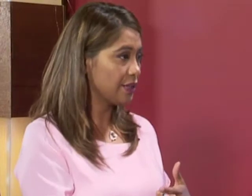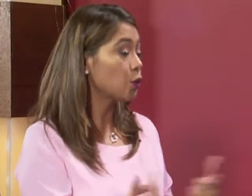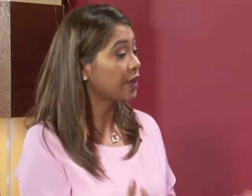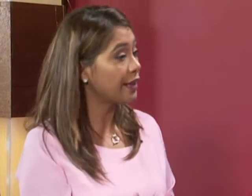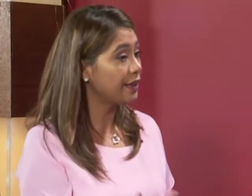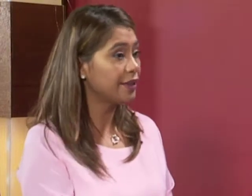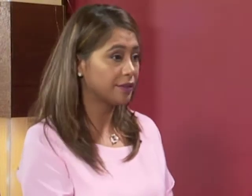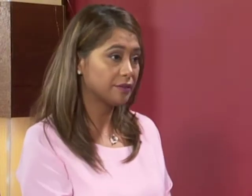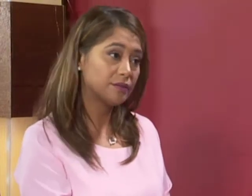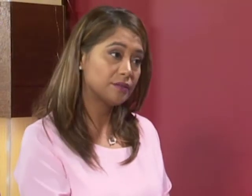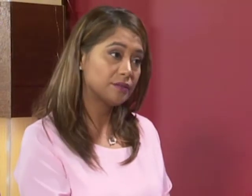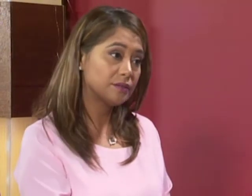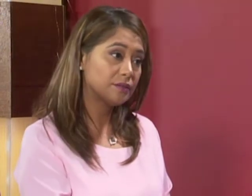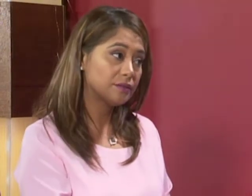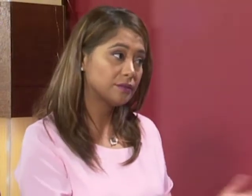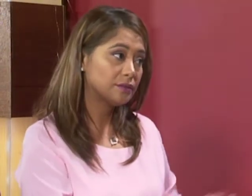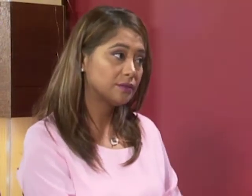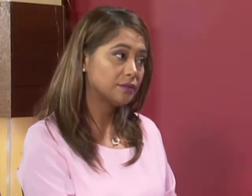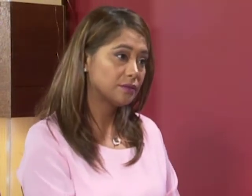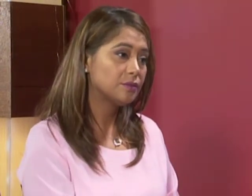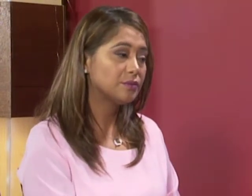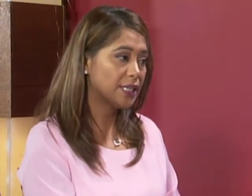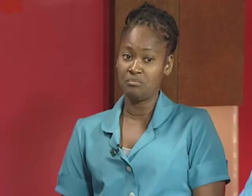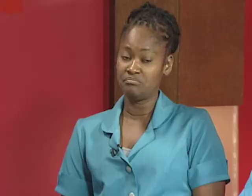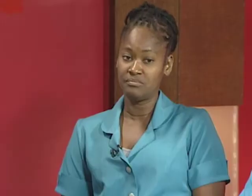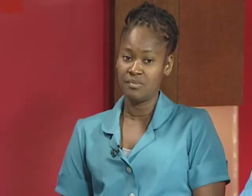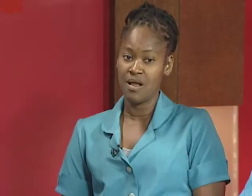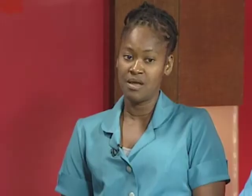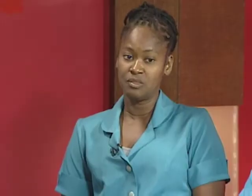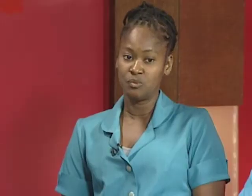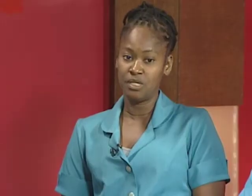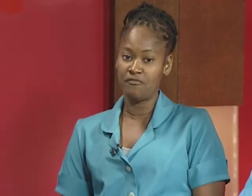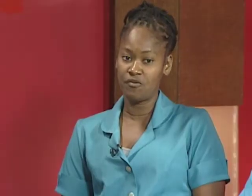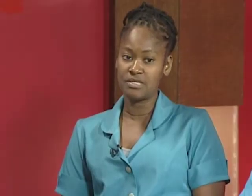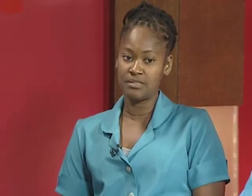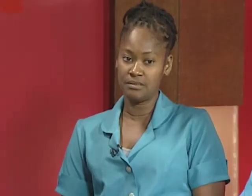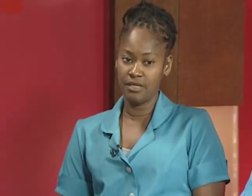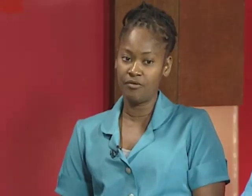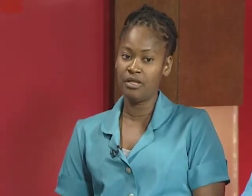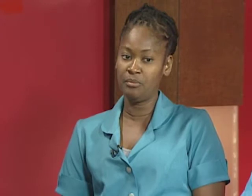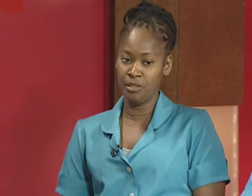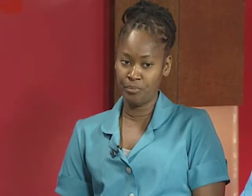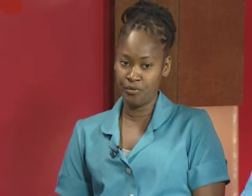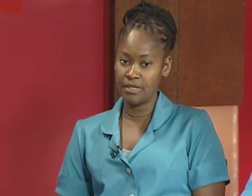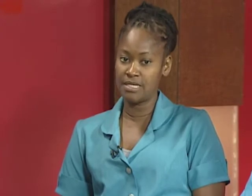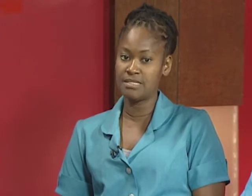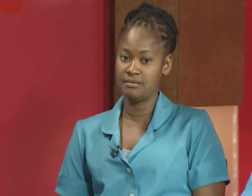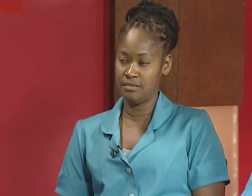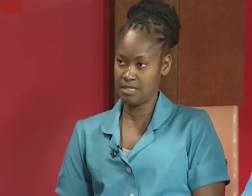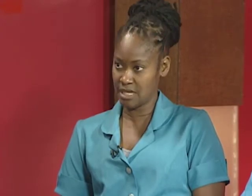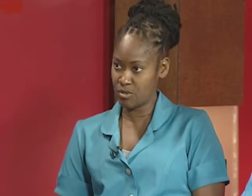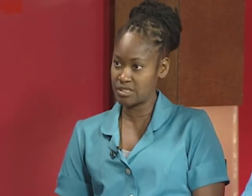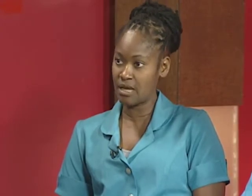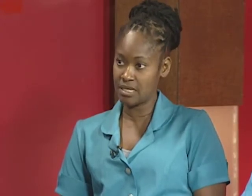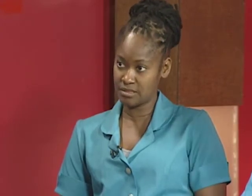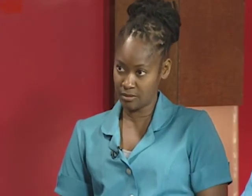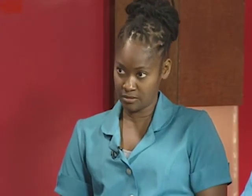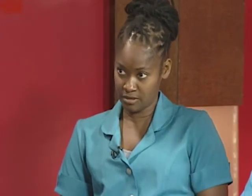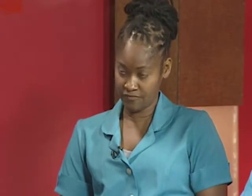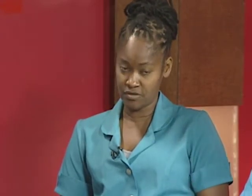or can't hear no well of course the hearing impaired kids it's a muska that's their their first